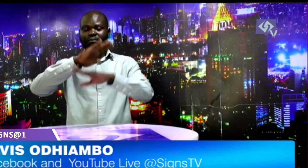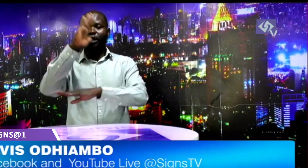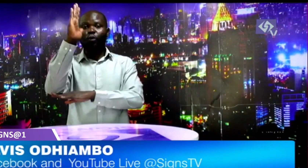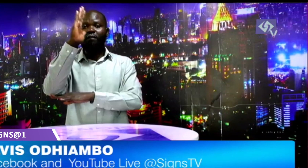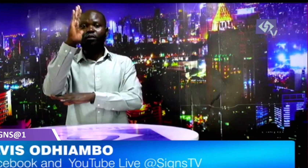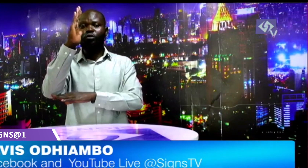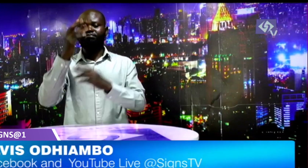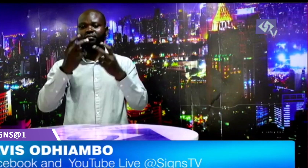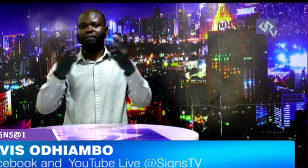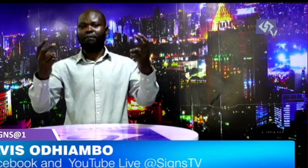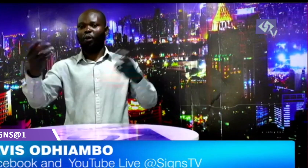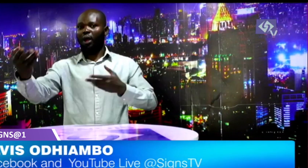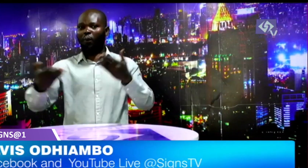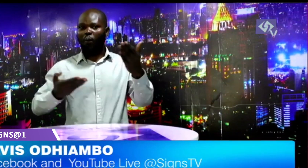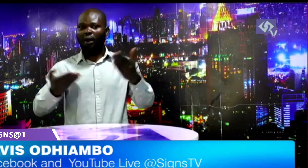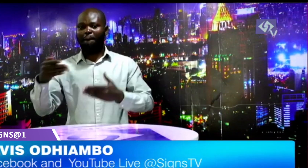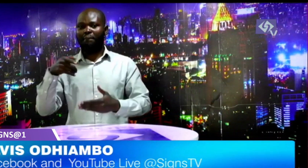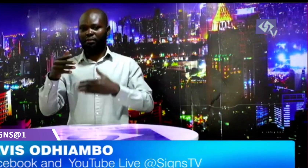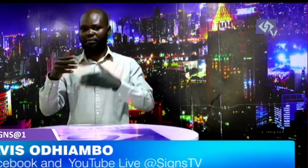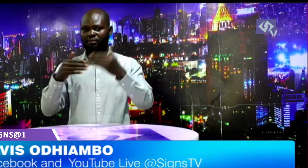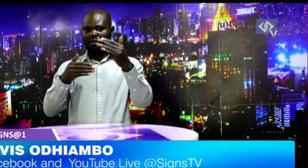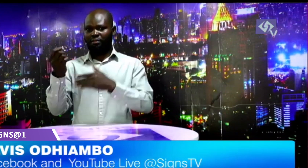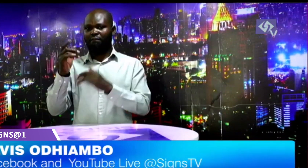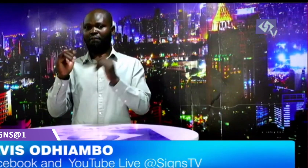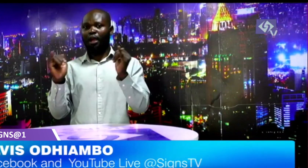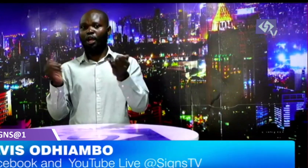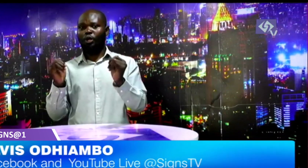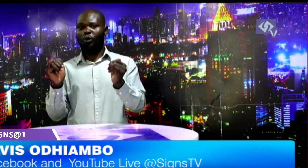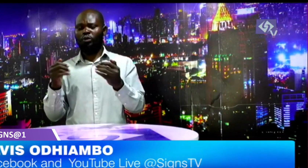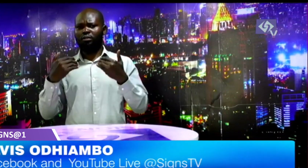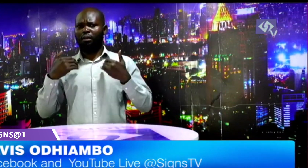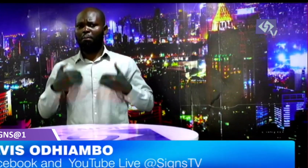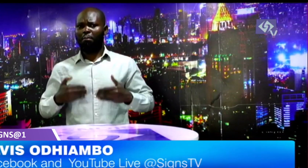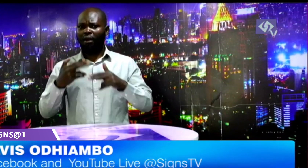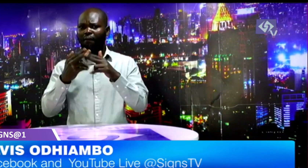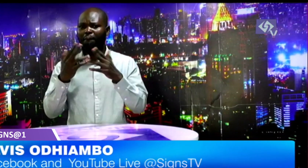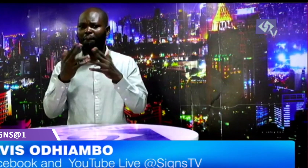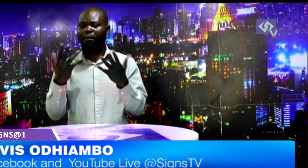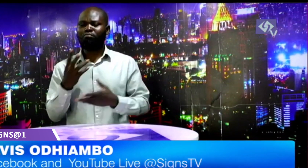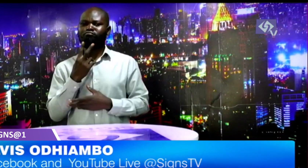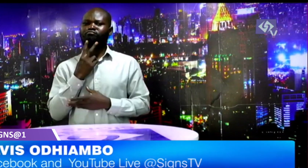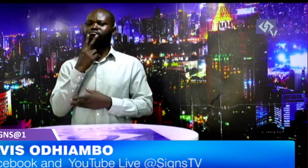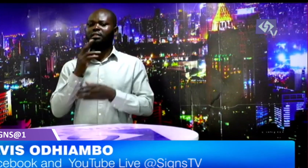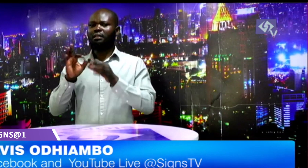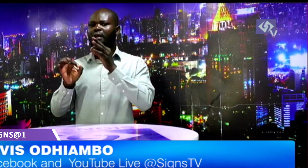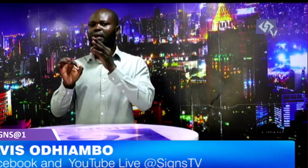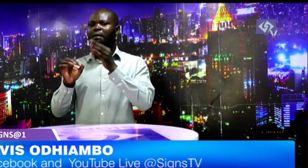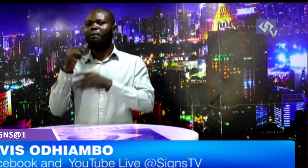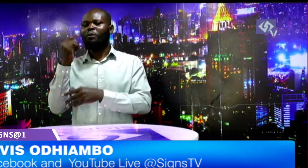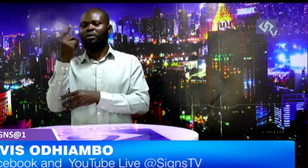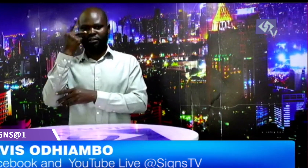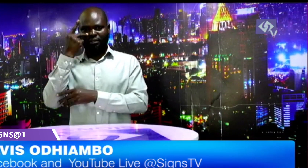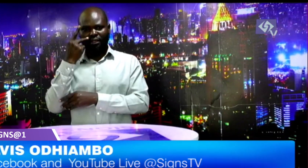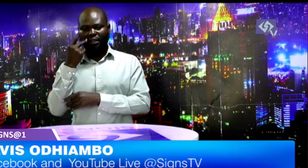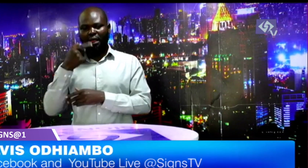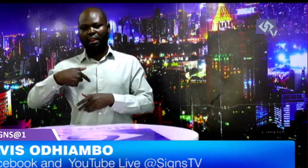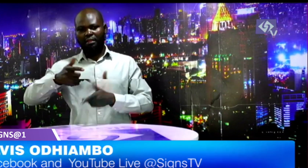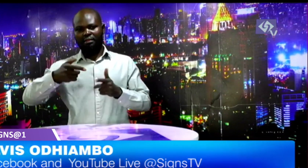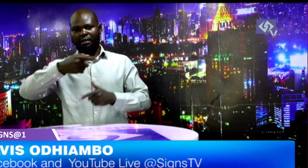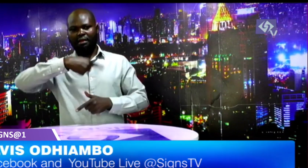and hello good afternoon our viewers welcome to science tv news at 1pm i am your host elvis odiambo and my sign language